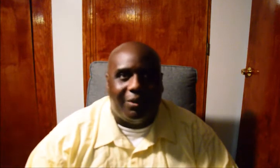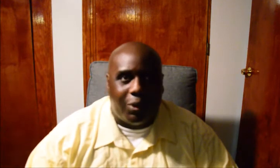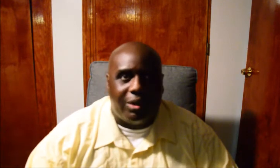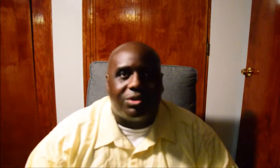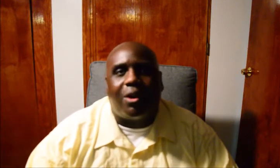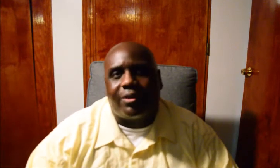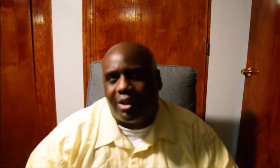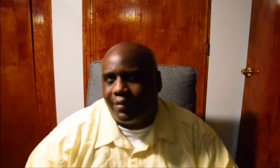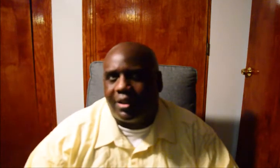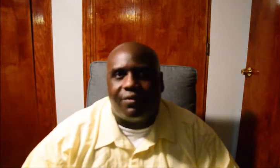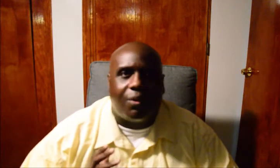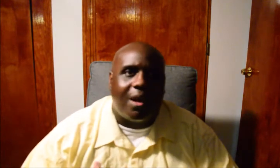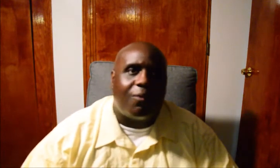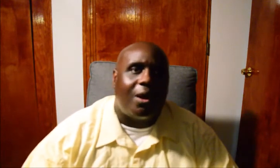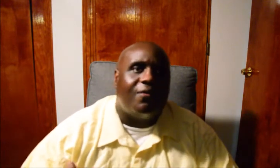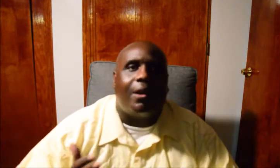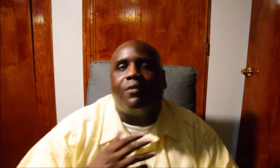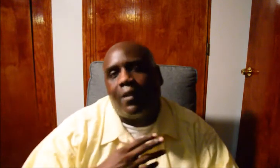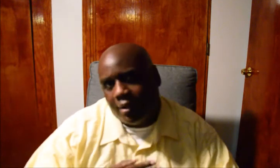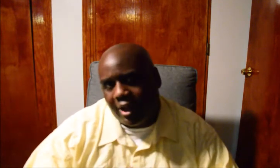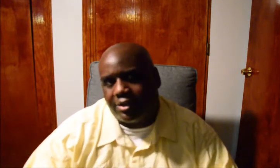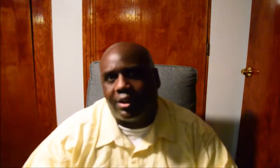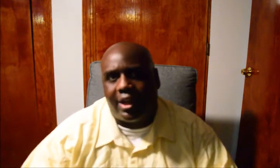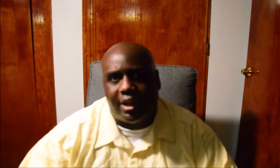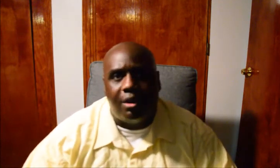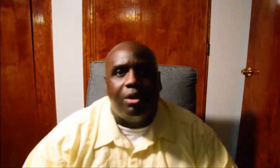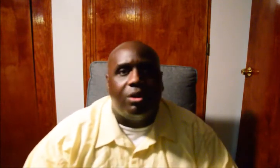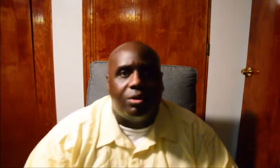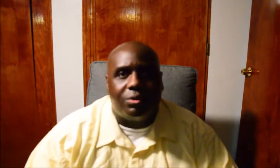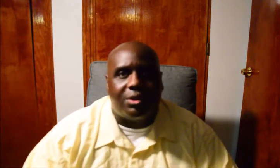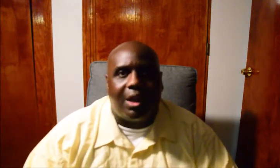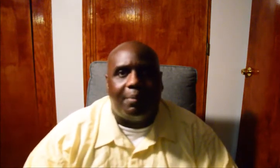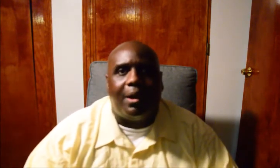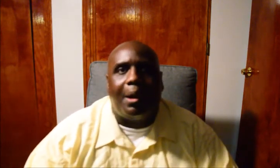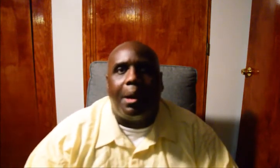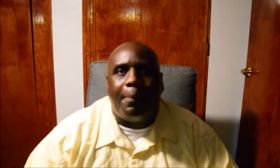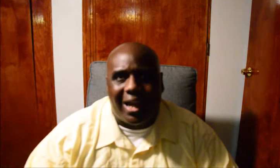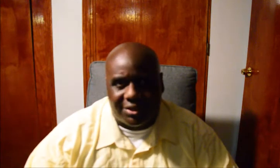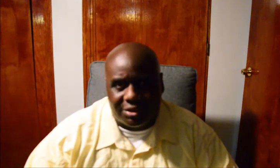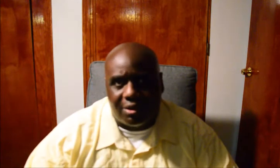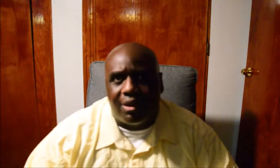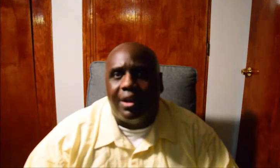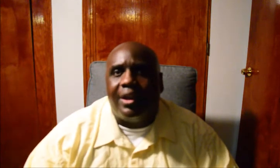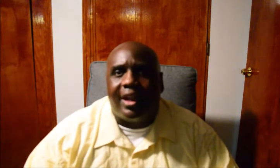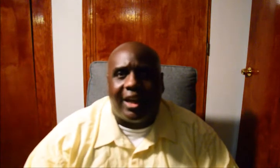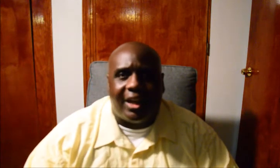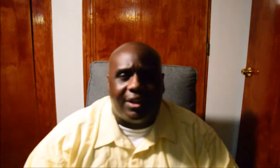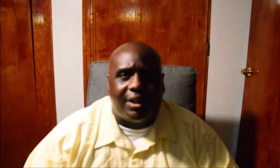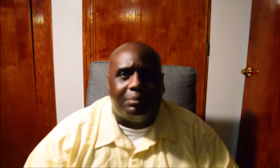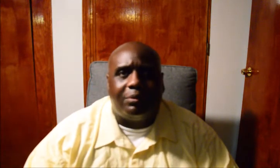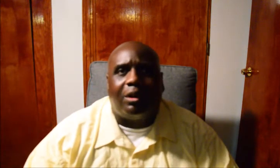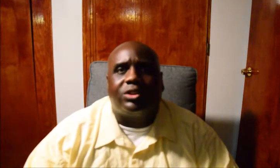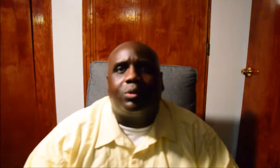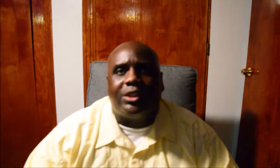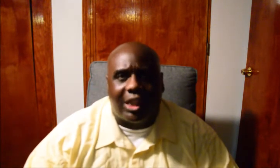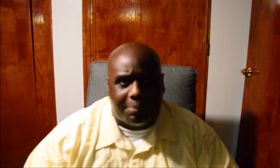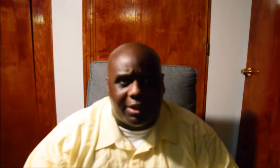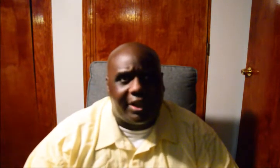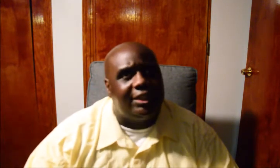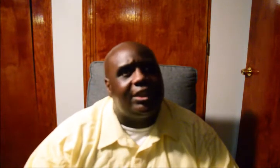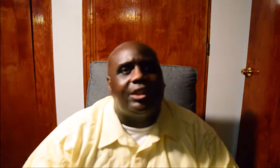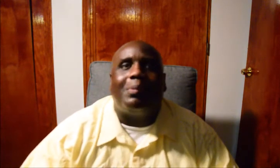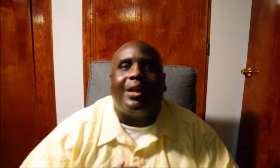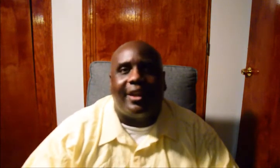and we talked and everything for quite a while. Very, very nice lady, who's a pastor, and also a